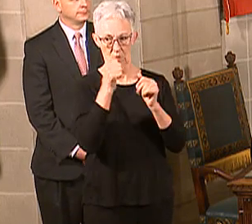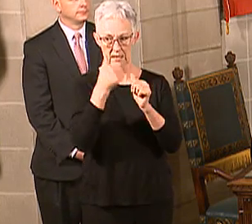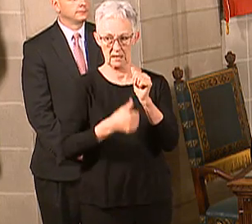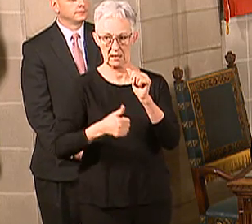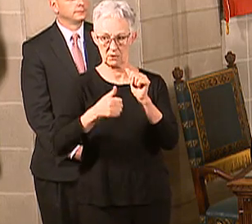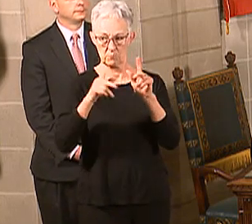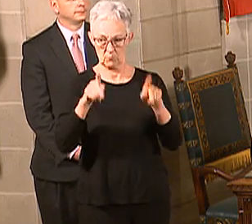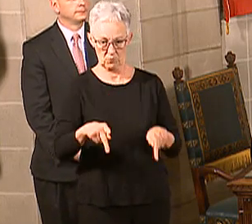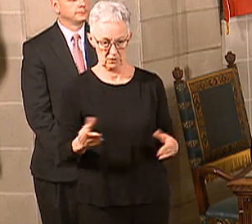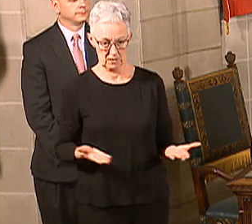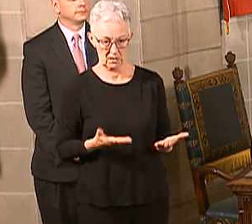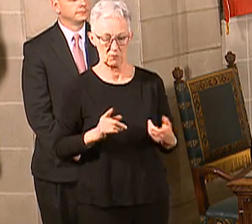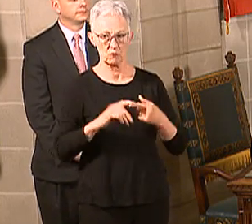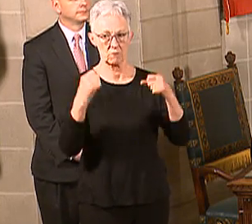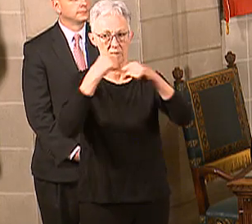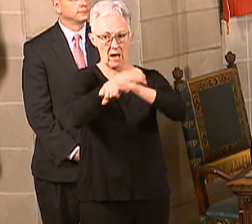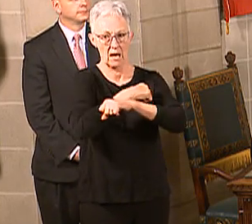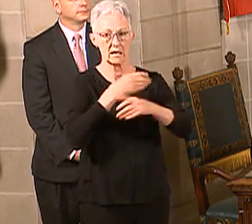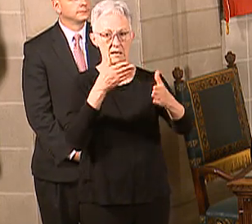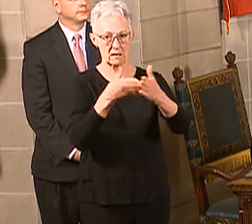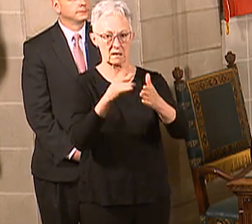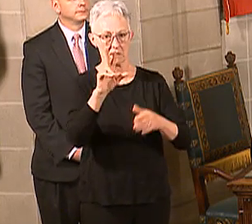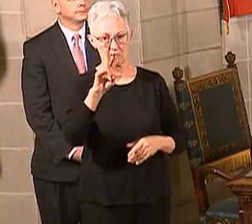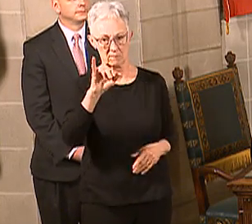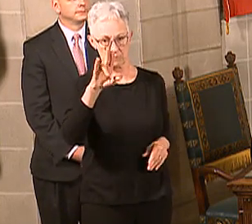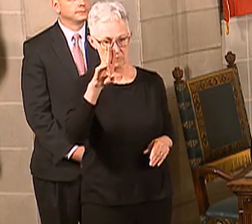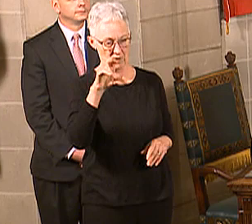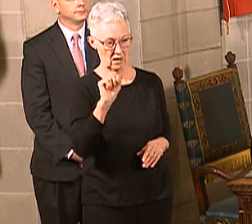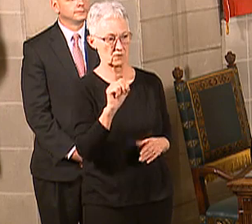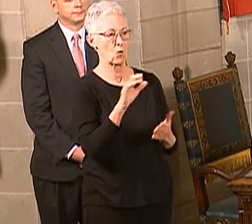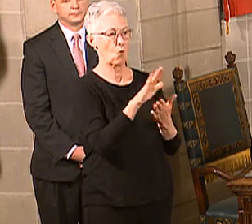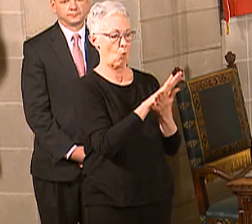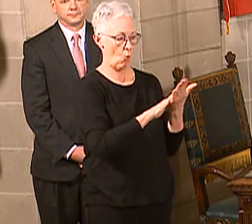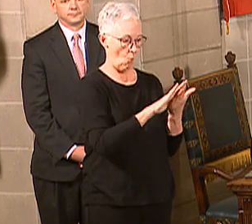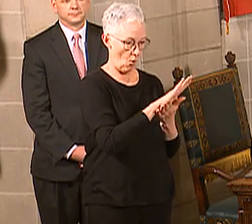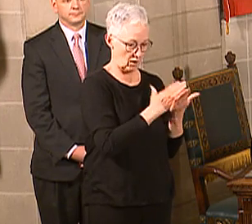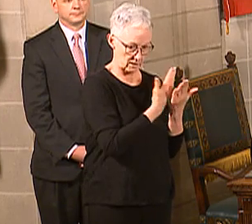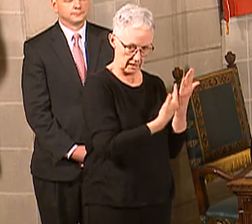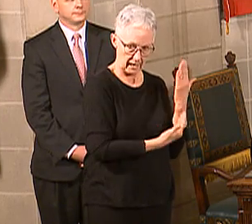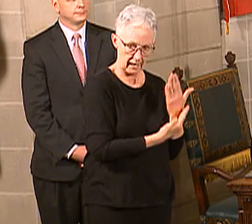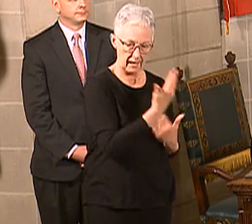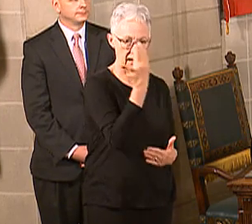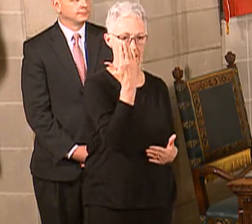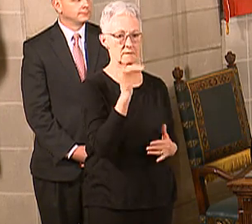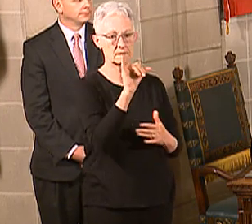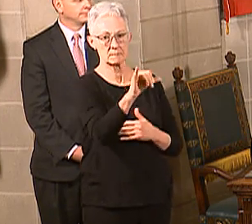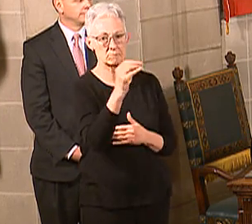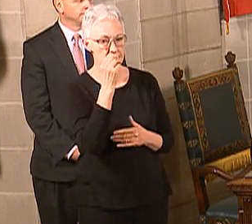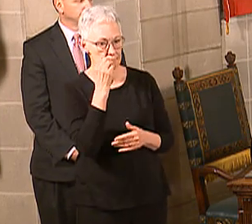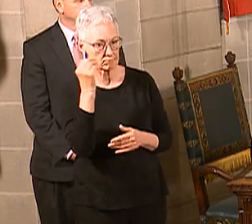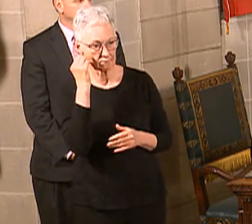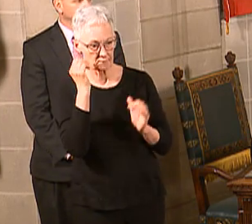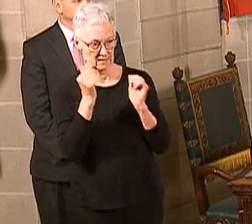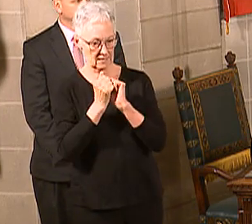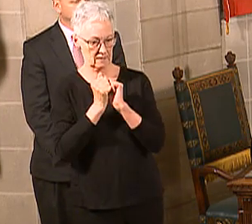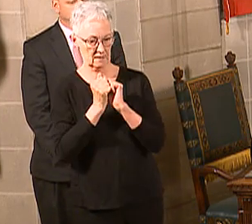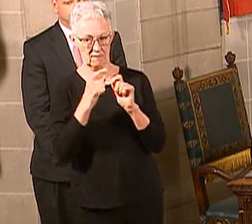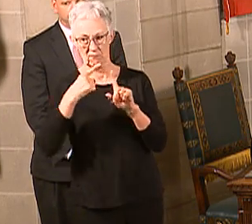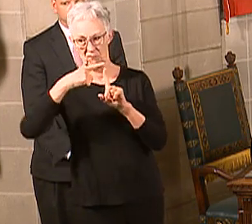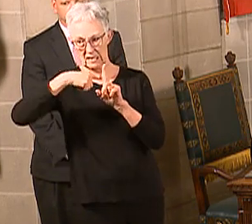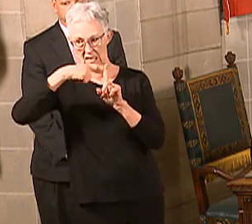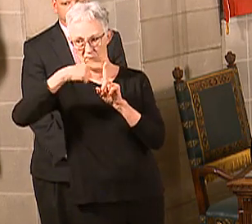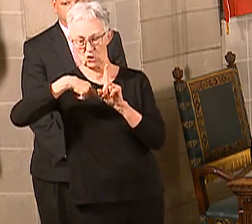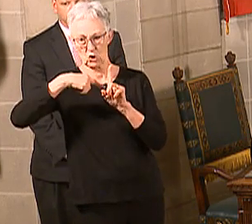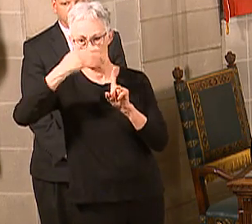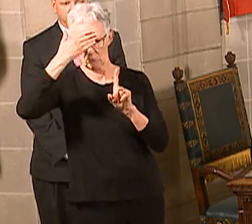part of this battle to fight the coronavirus by taking these steps, like washing your hands and staying home when you've got that fever and cough. Those are the things